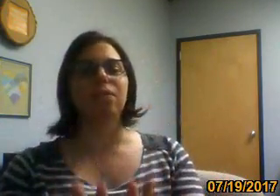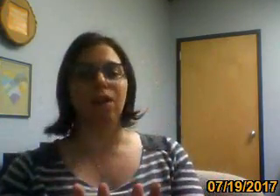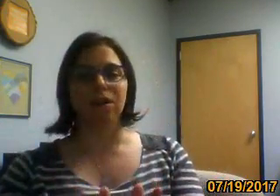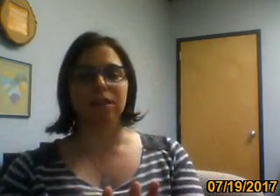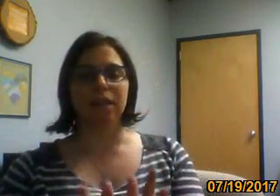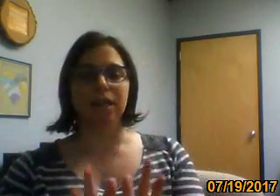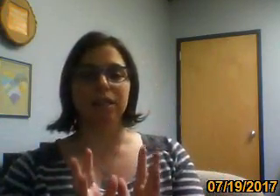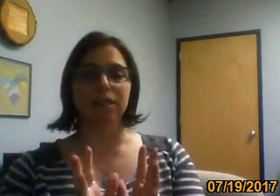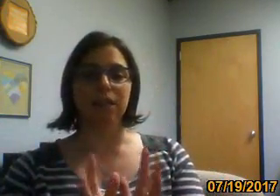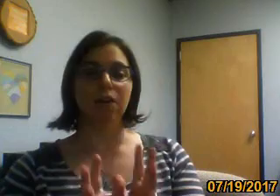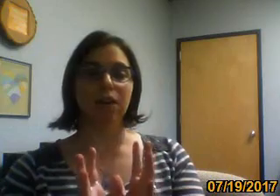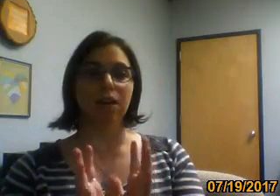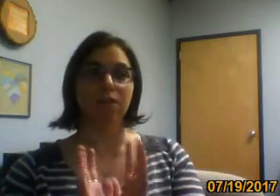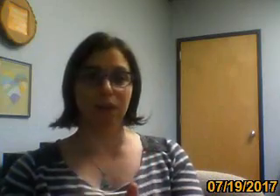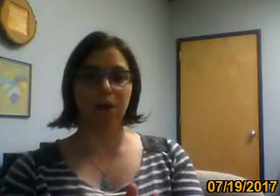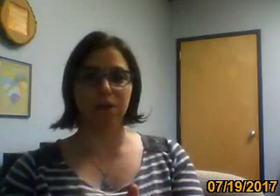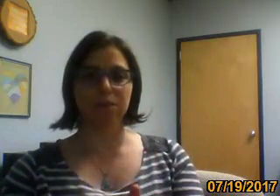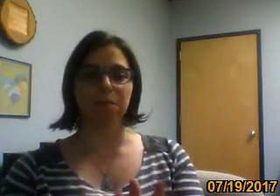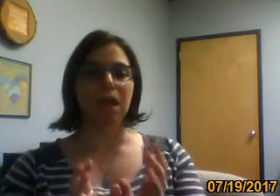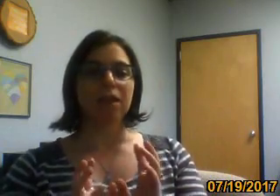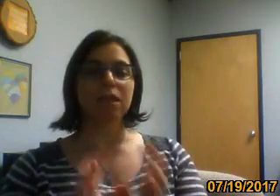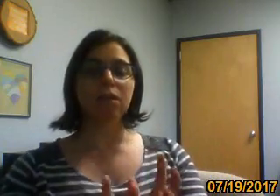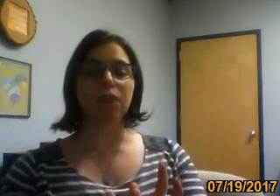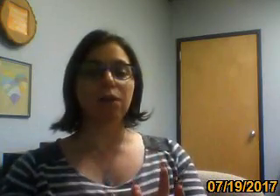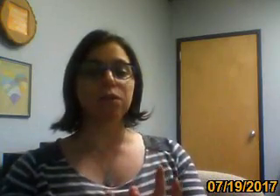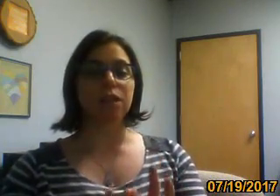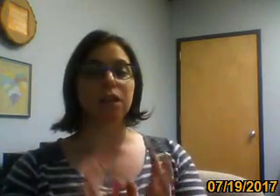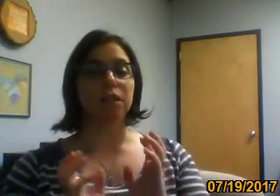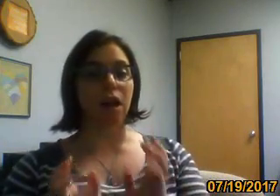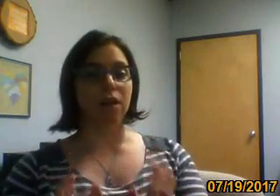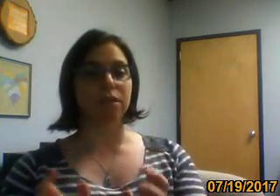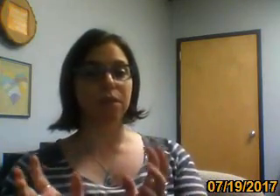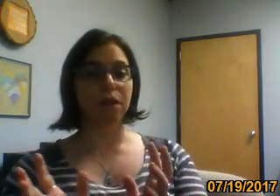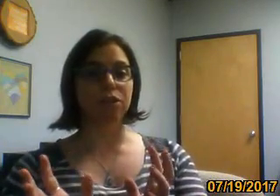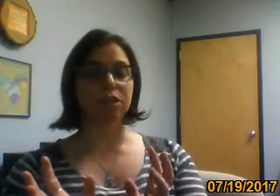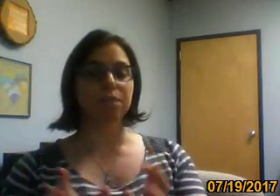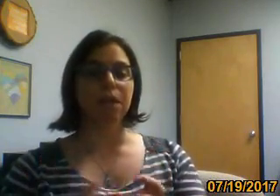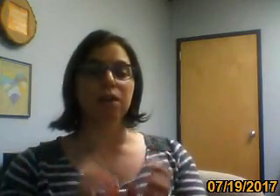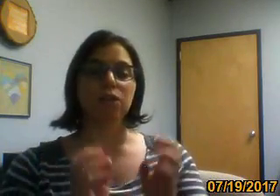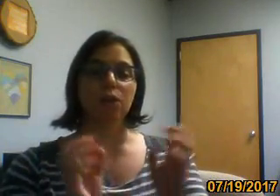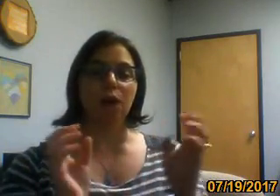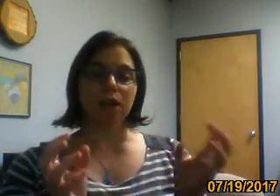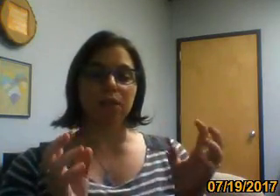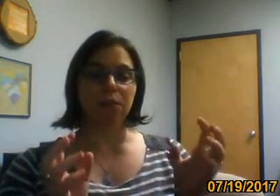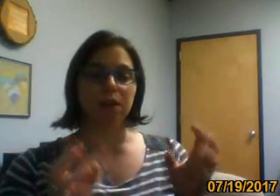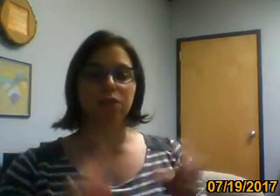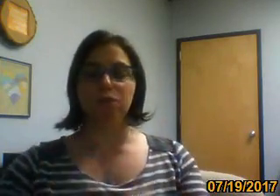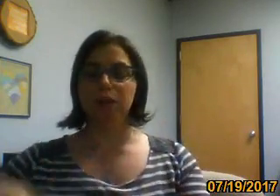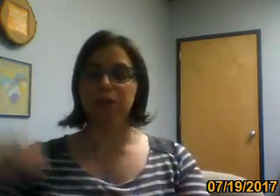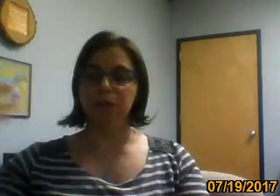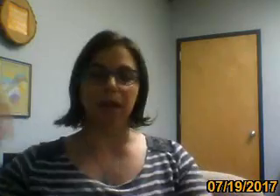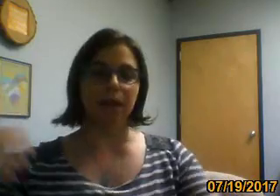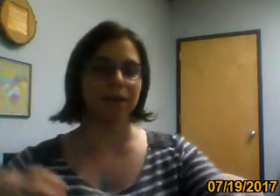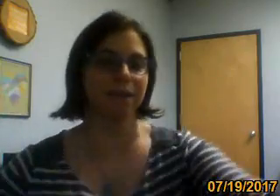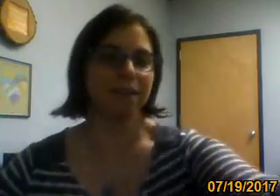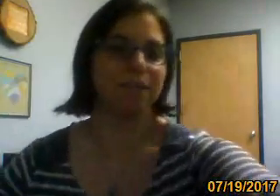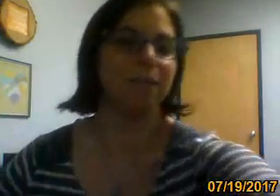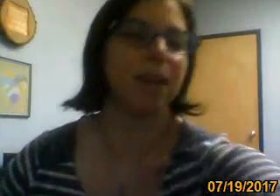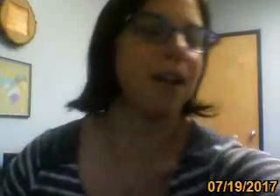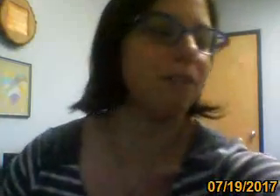of my favorite artists is Terry Flowers. Terry Flowers does awesome blages. So awesome blages is where you take, like,